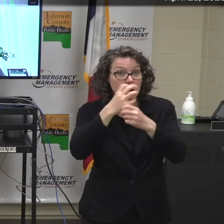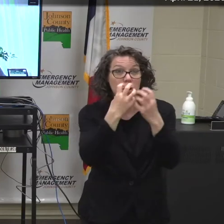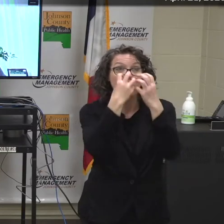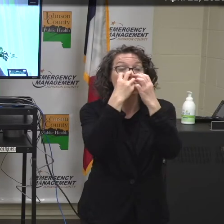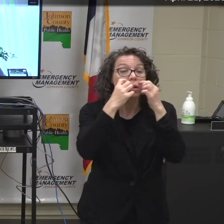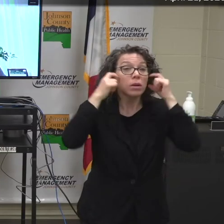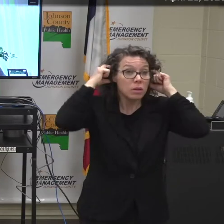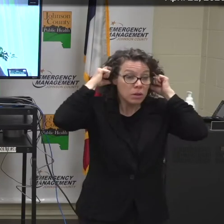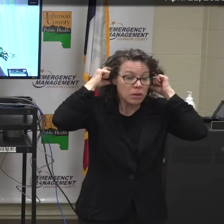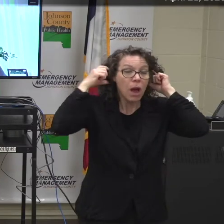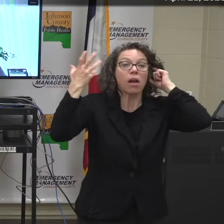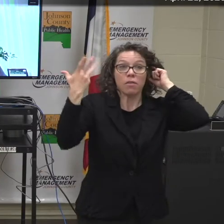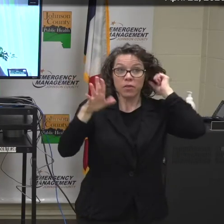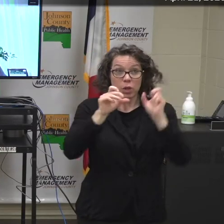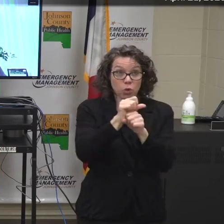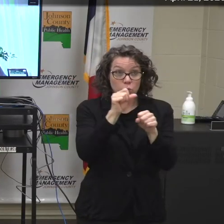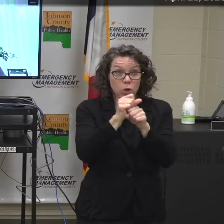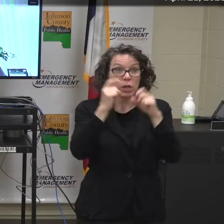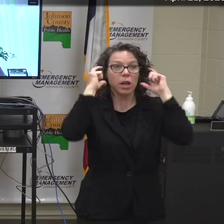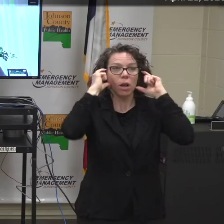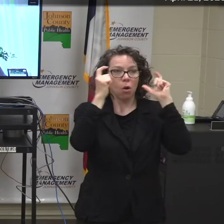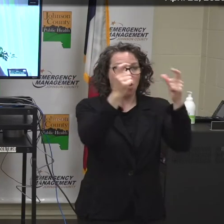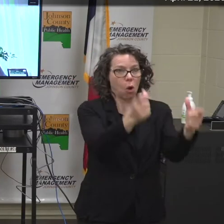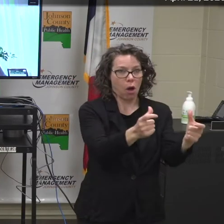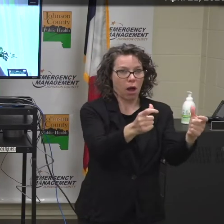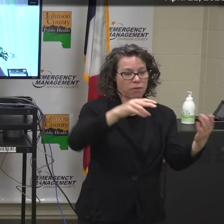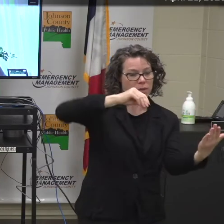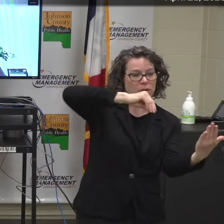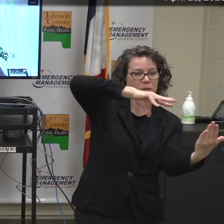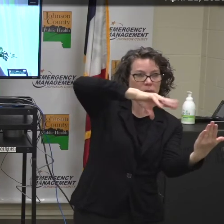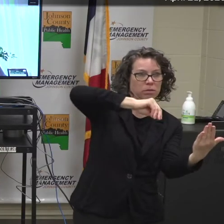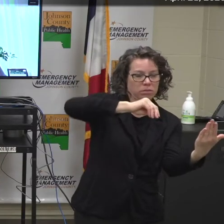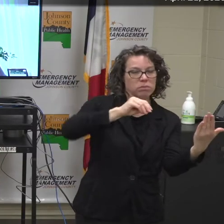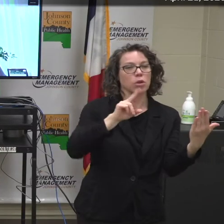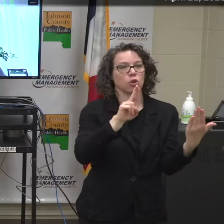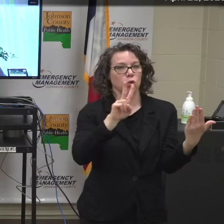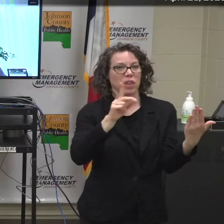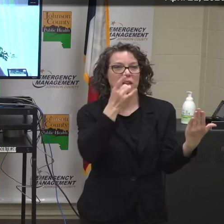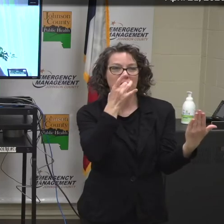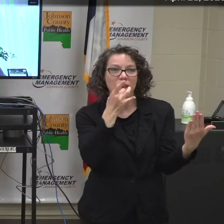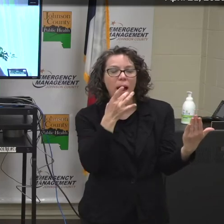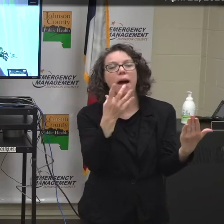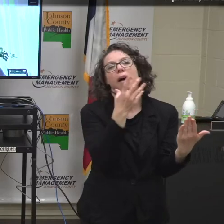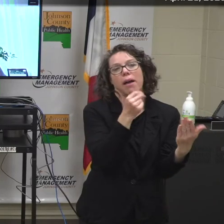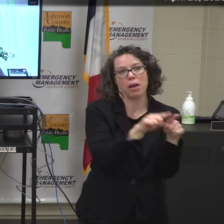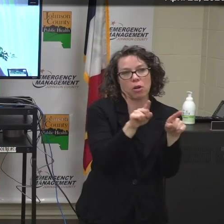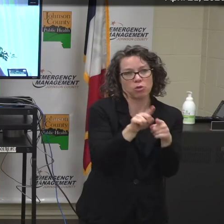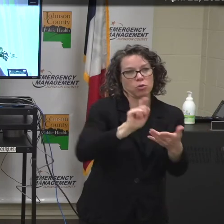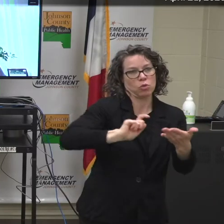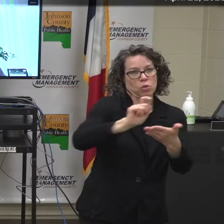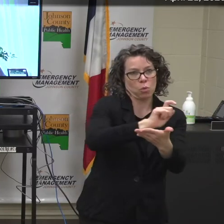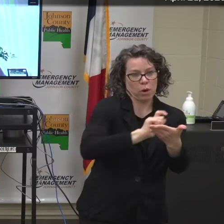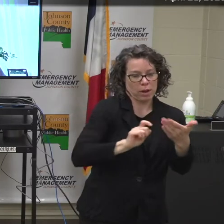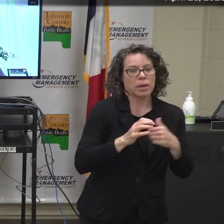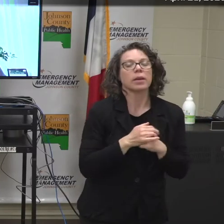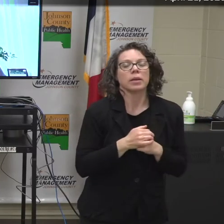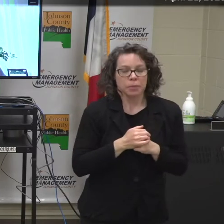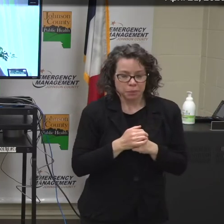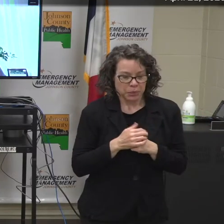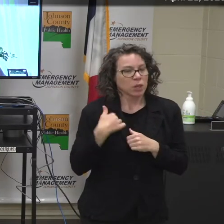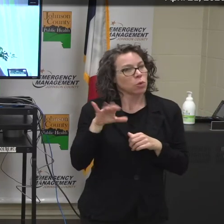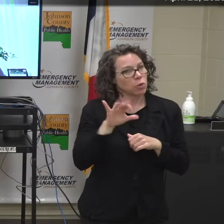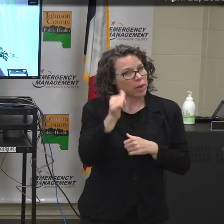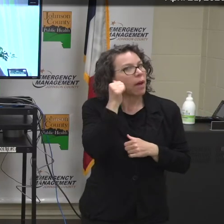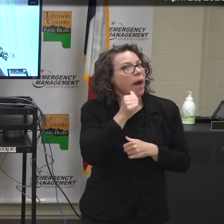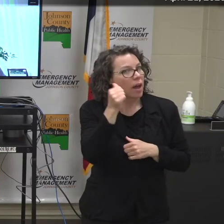for our staff. This initiative was undertaken by one of our physicians in collaboration with a couple of